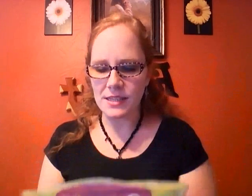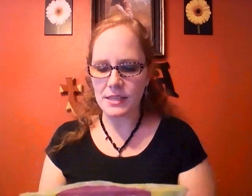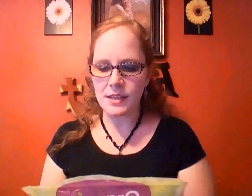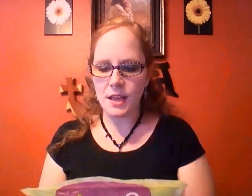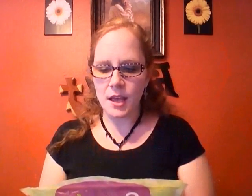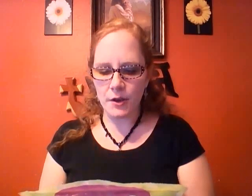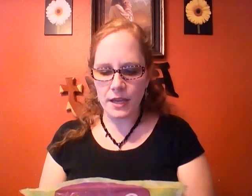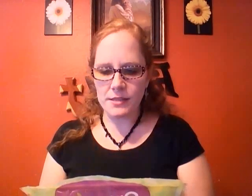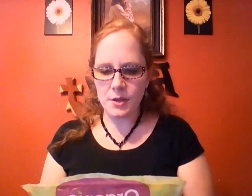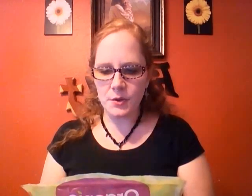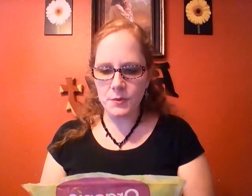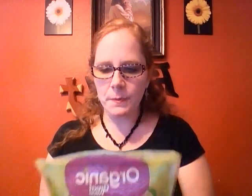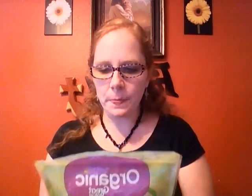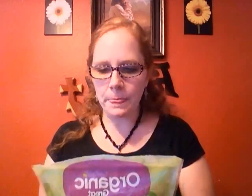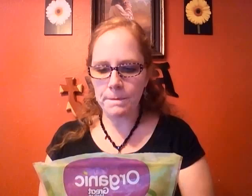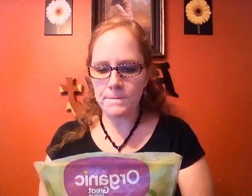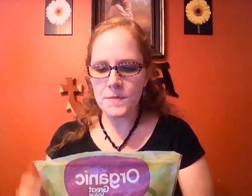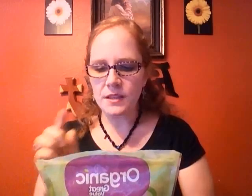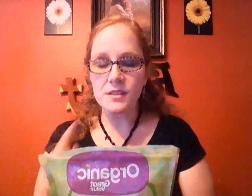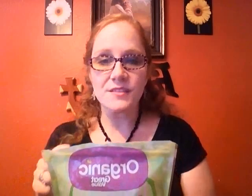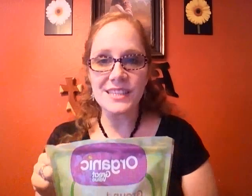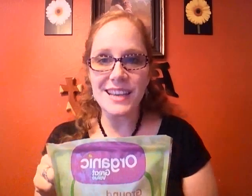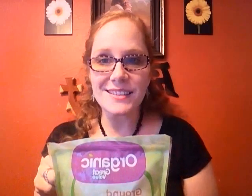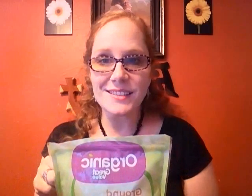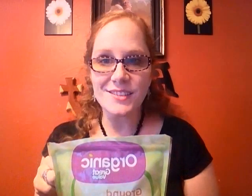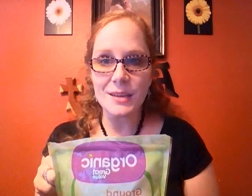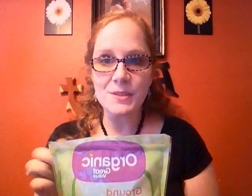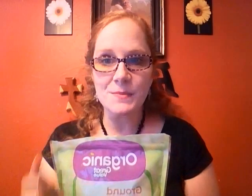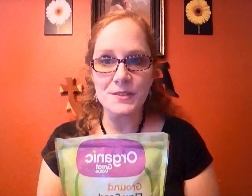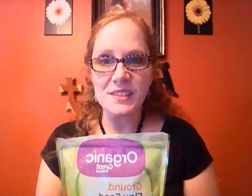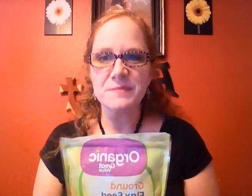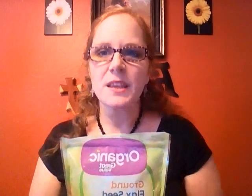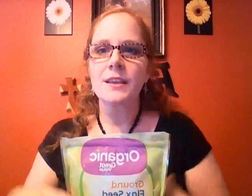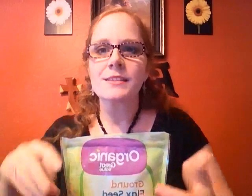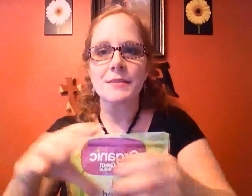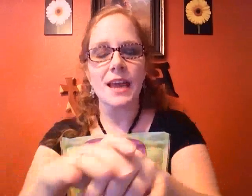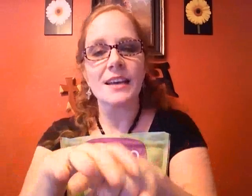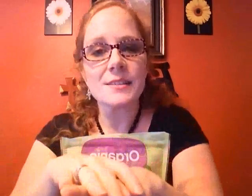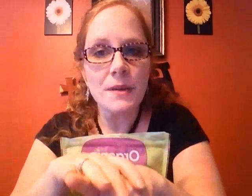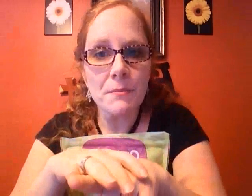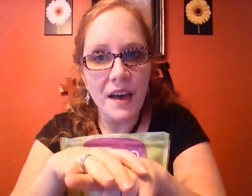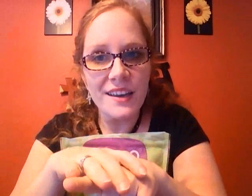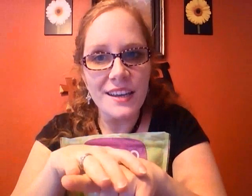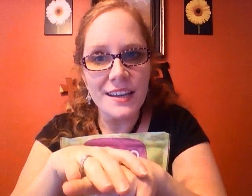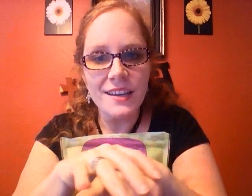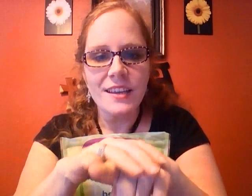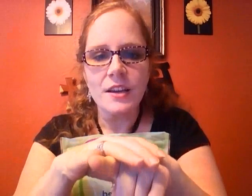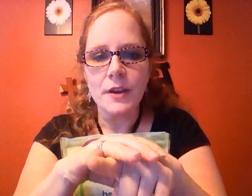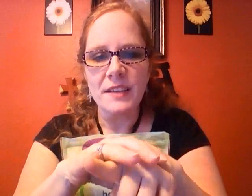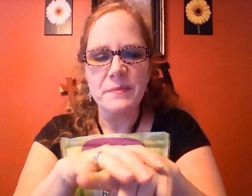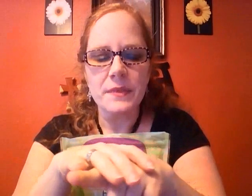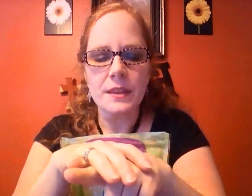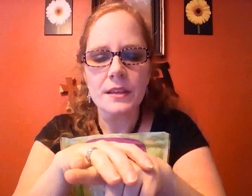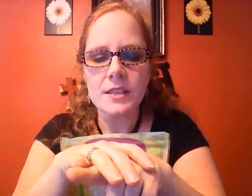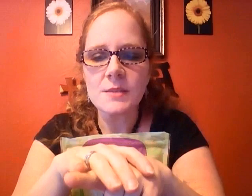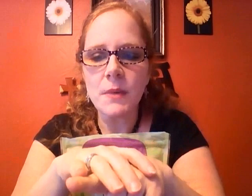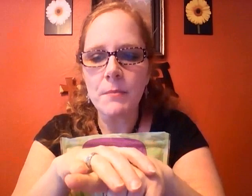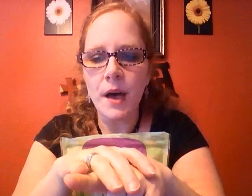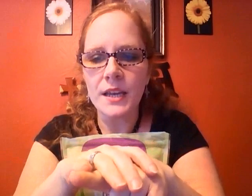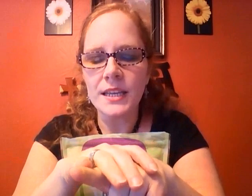-6 okay so the serving size is two tablespoons so I'm gonna ask my body all right does my body